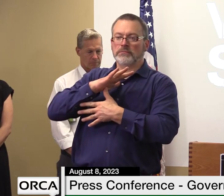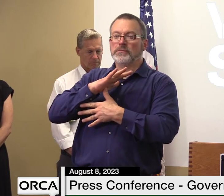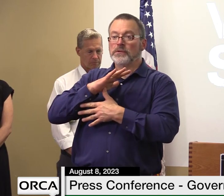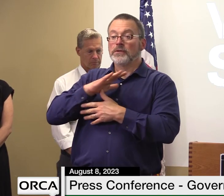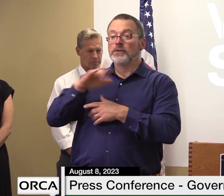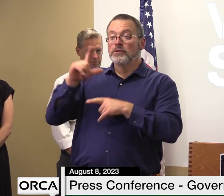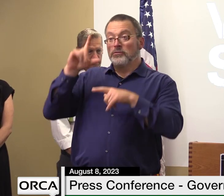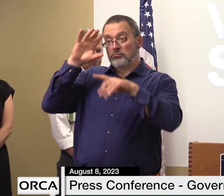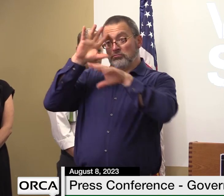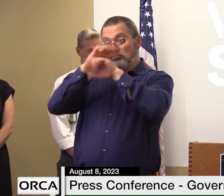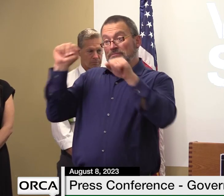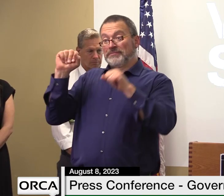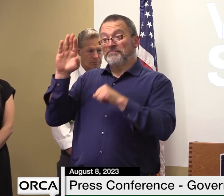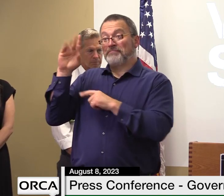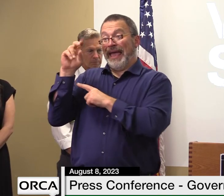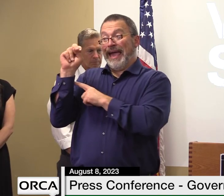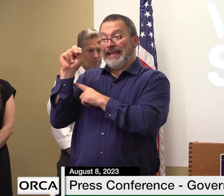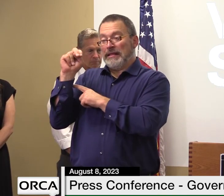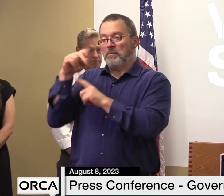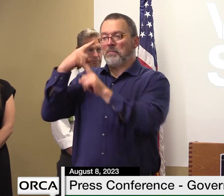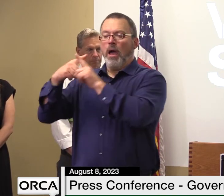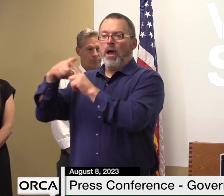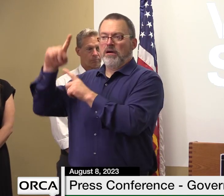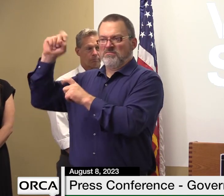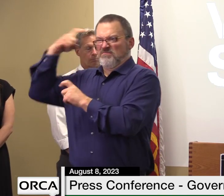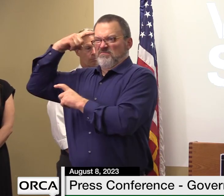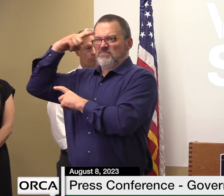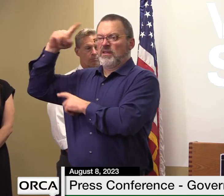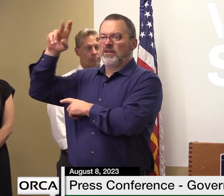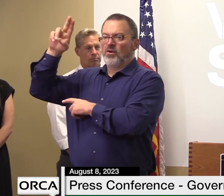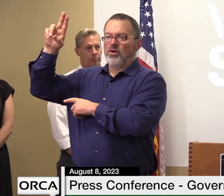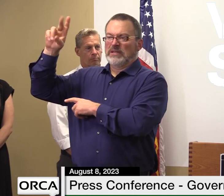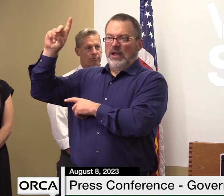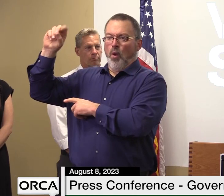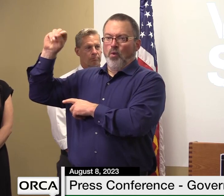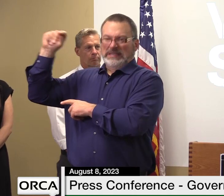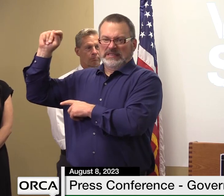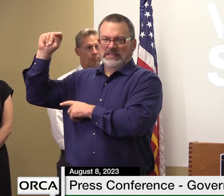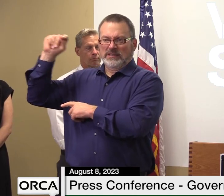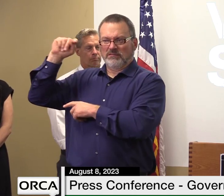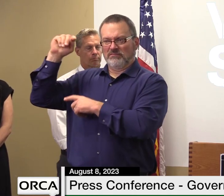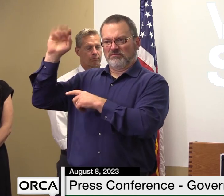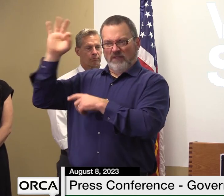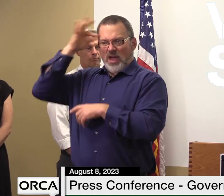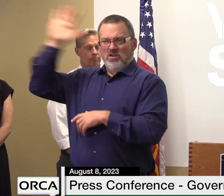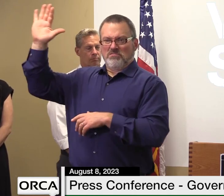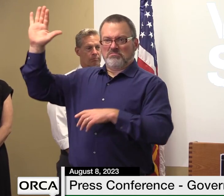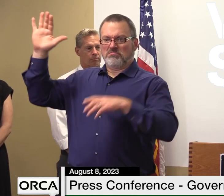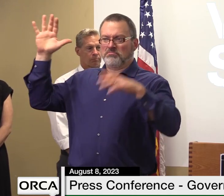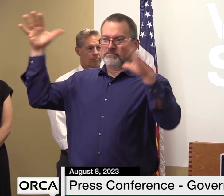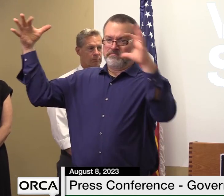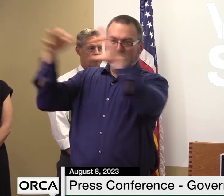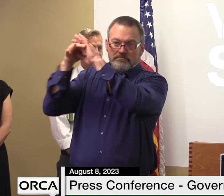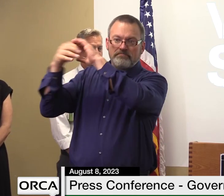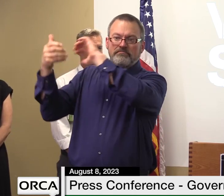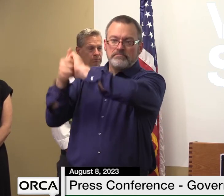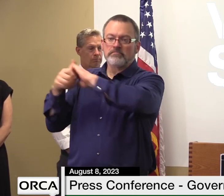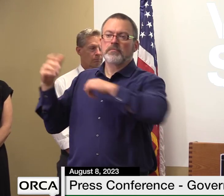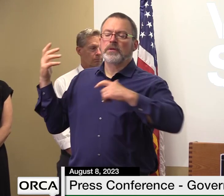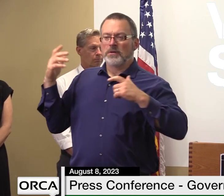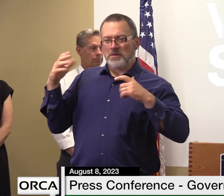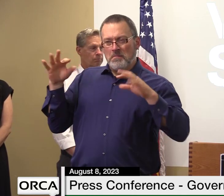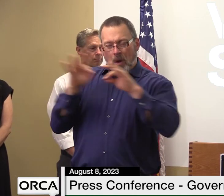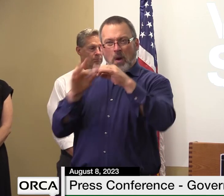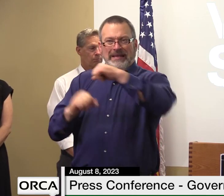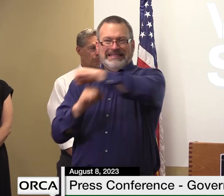the u.s department of transportation when disaster strikes transportation is critically important to recovering communities it is